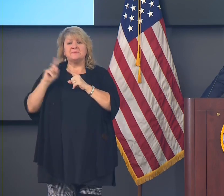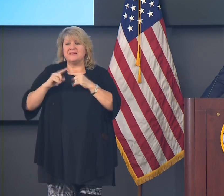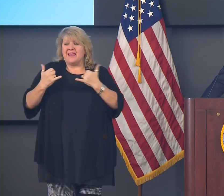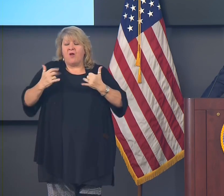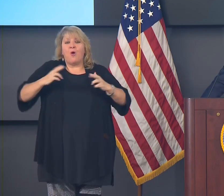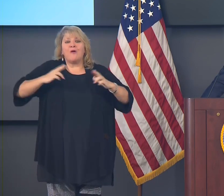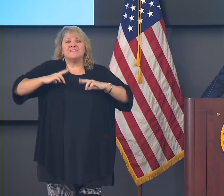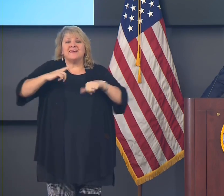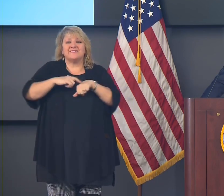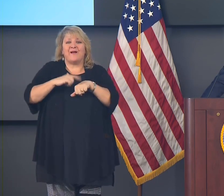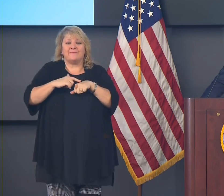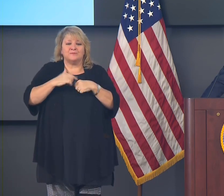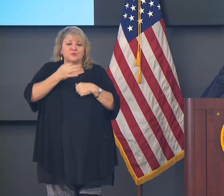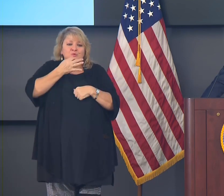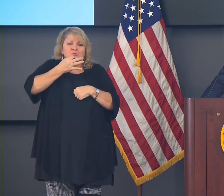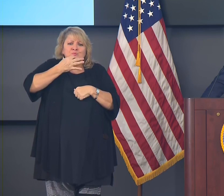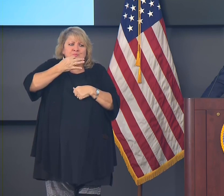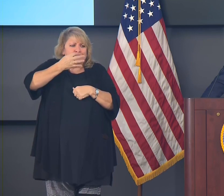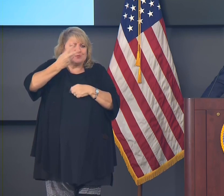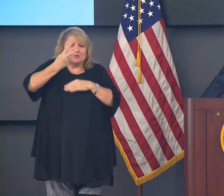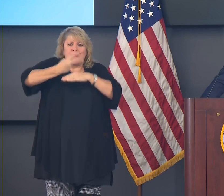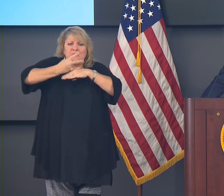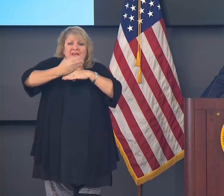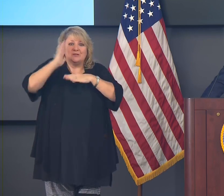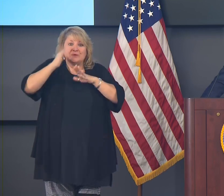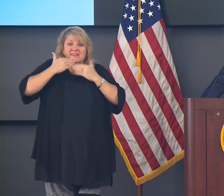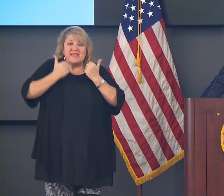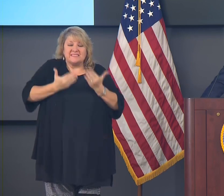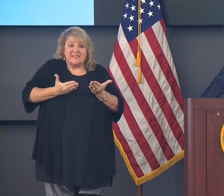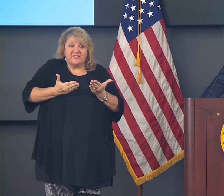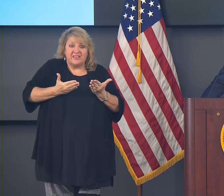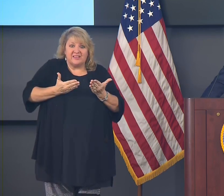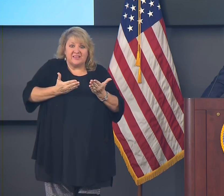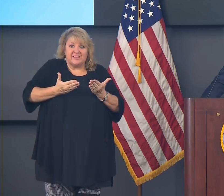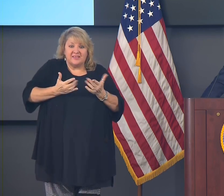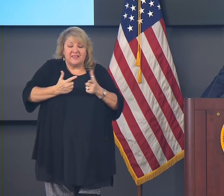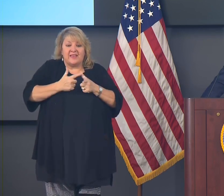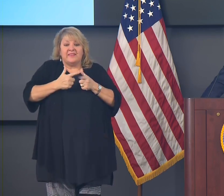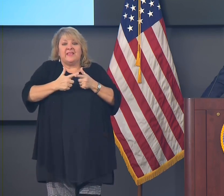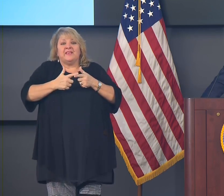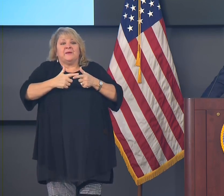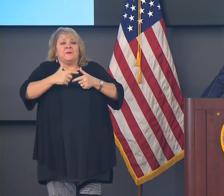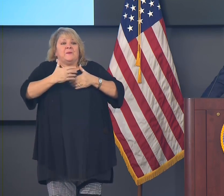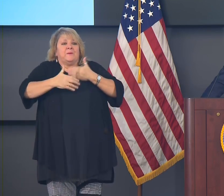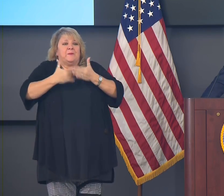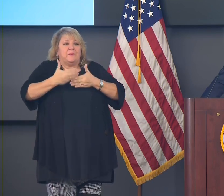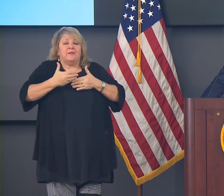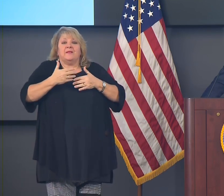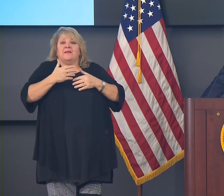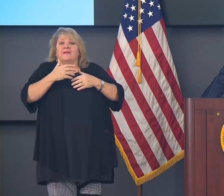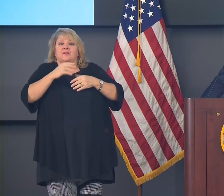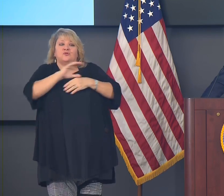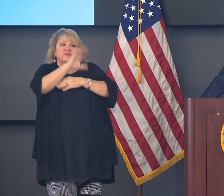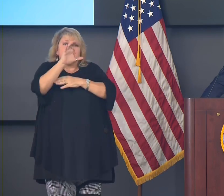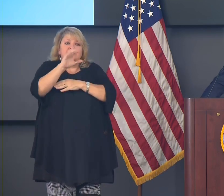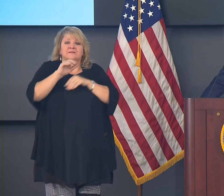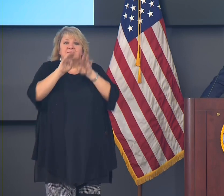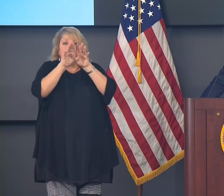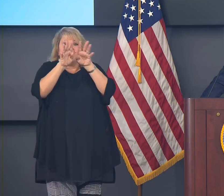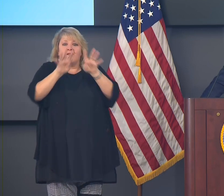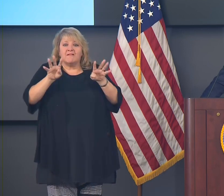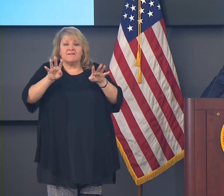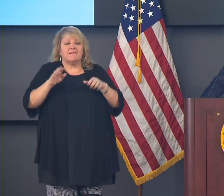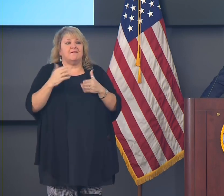as we approach Thanksgiving in just a couple of days, and then transition into Christmas and Hanukkah and New Year's and so forth,